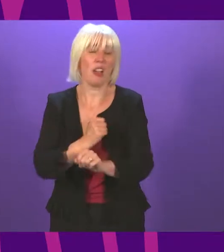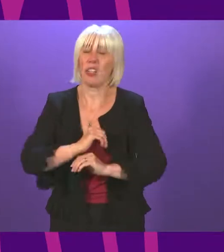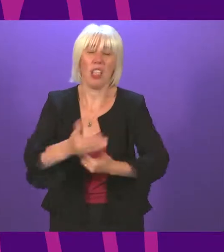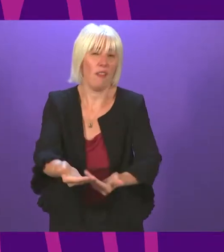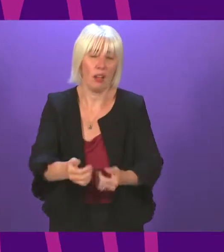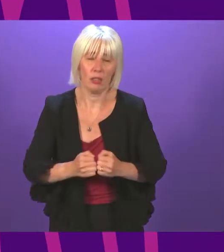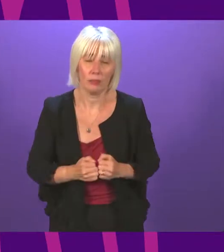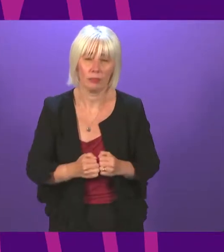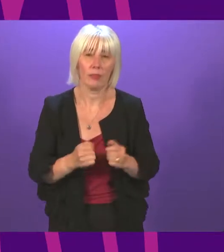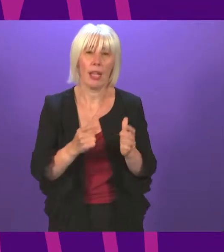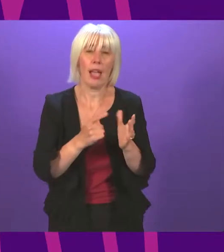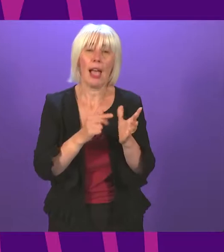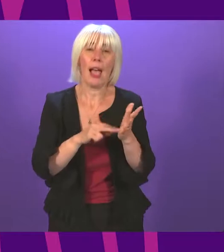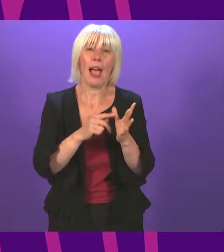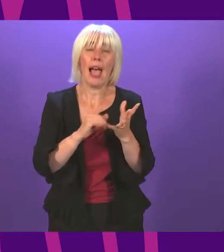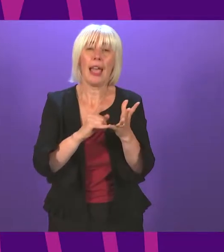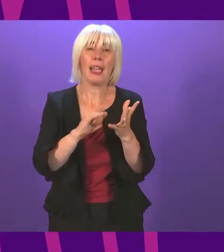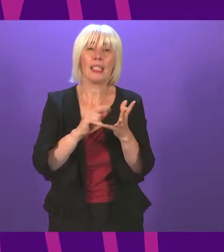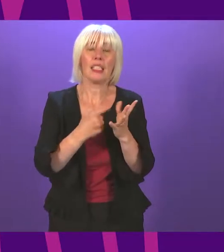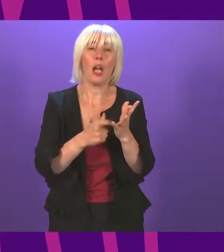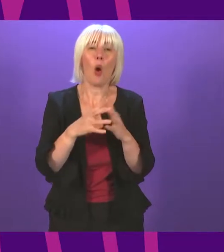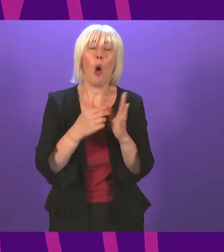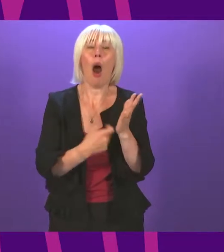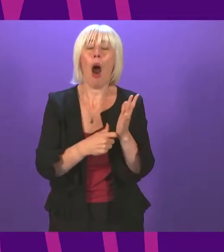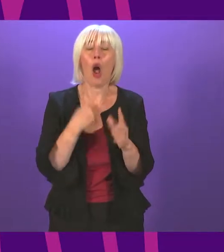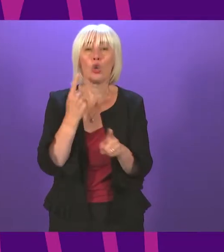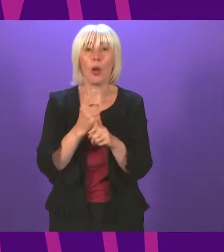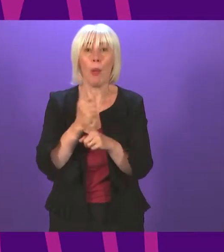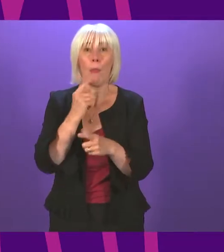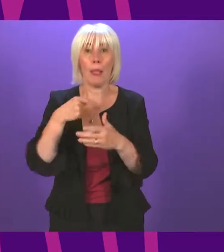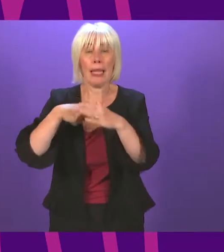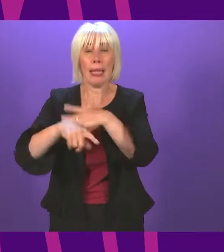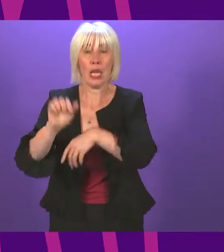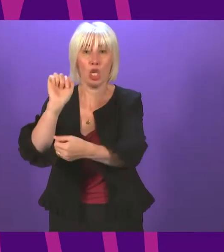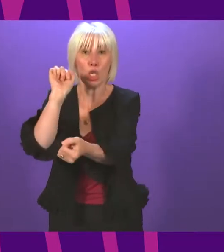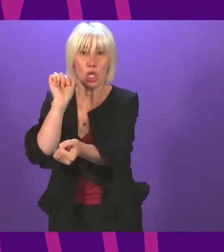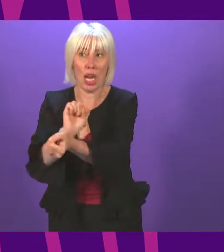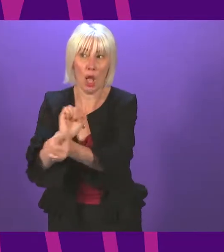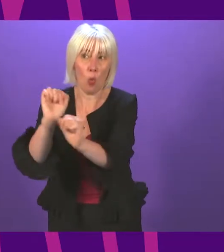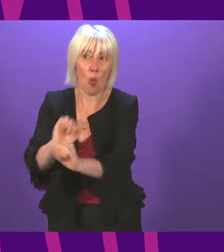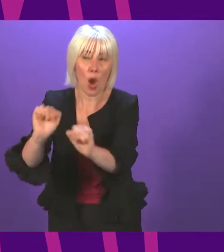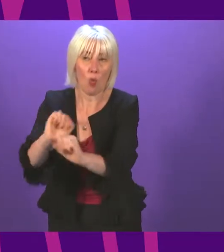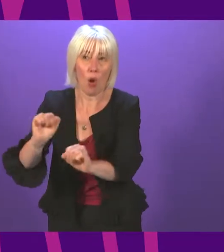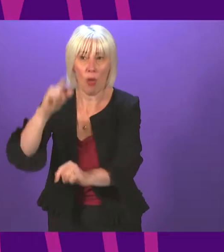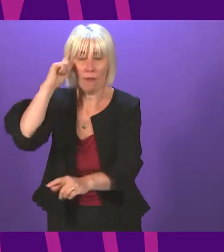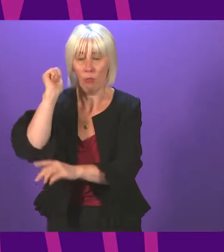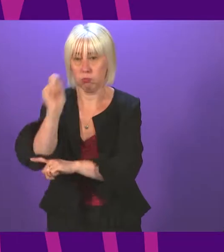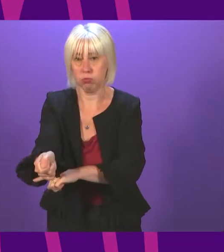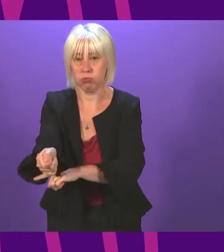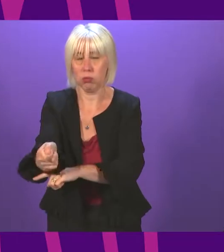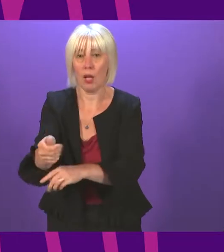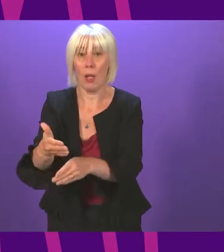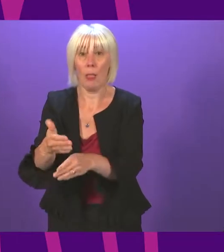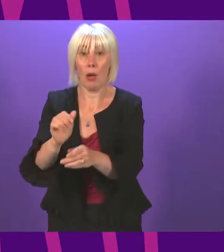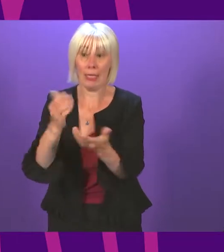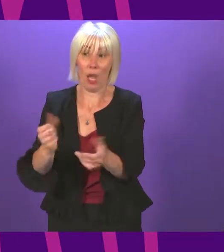raised the issue of remand. I think that's a really important one. It's been a problem throughout COVID, but before COVID as well. And